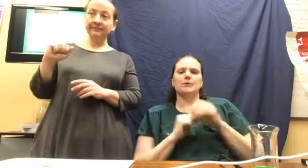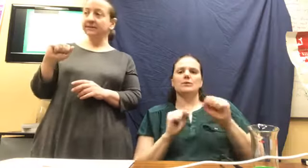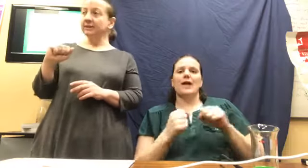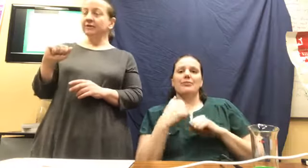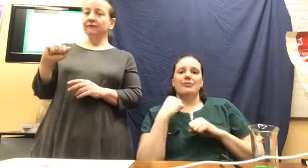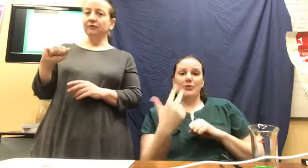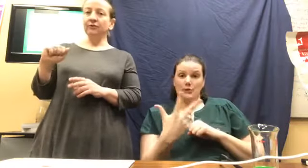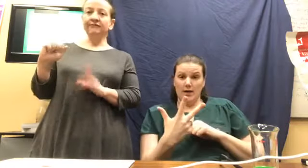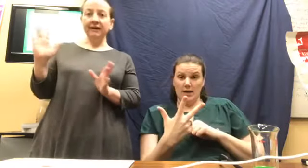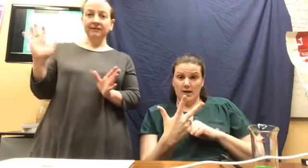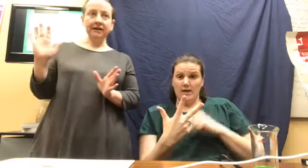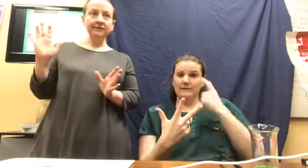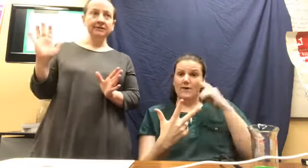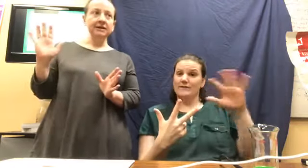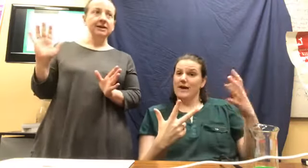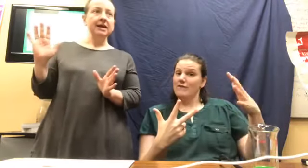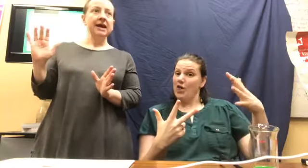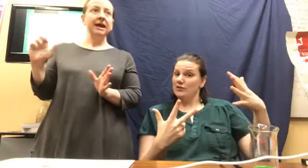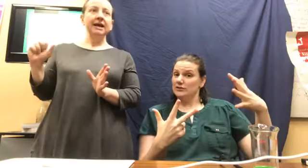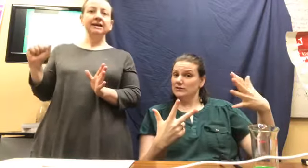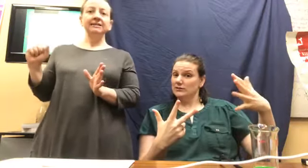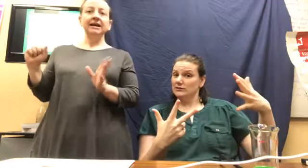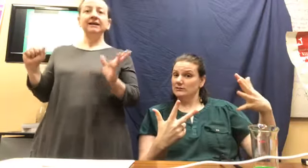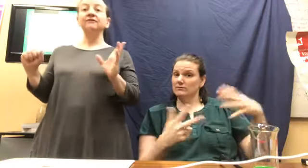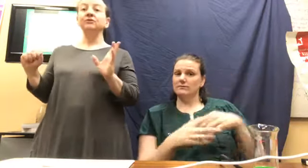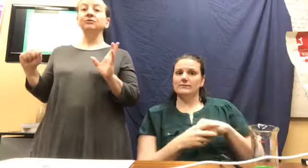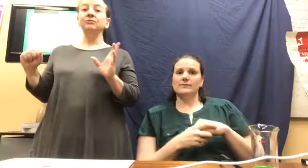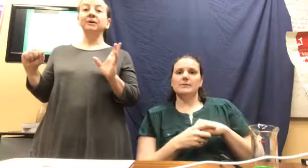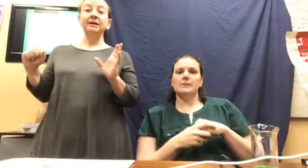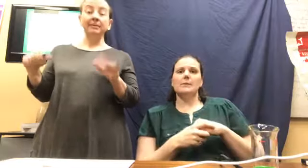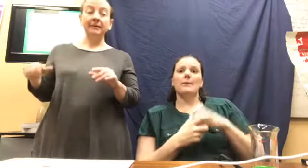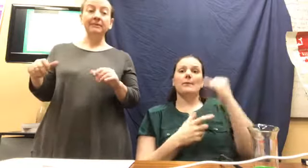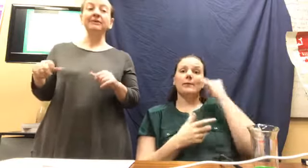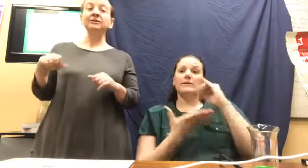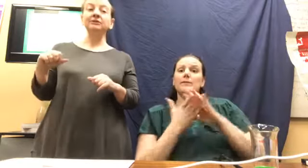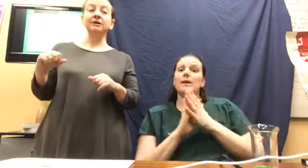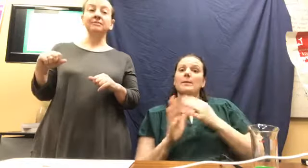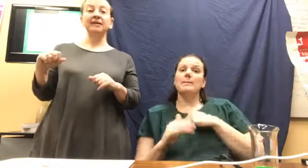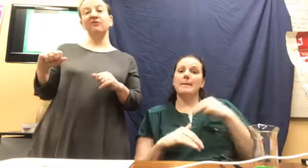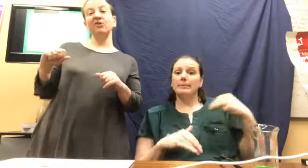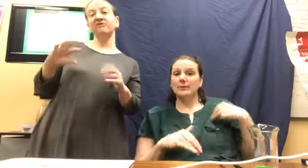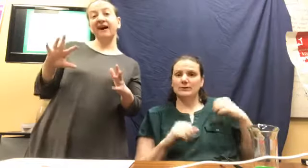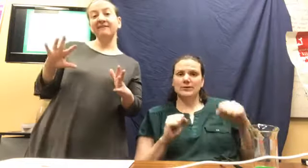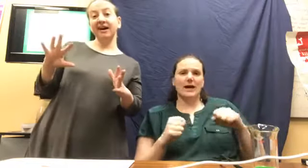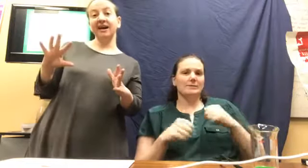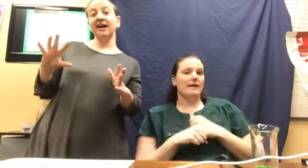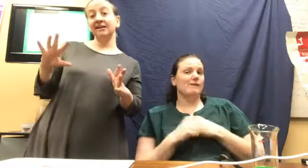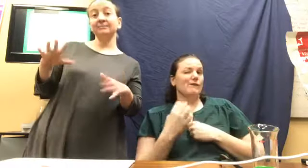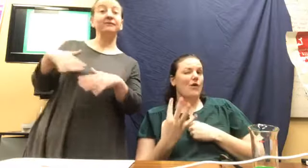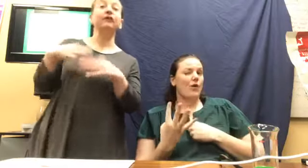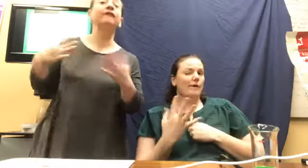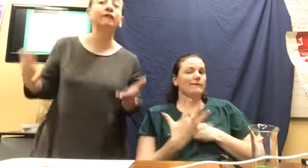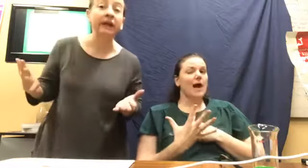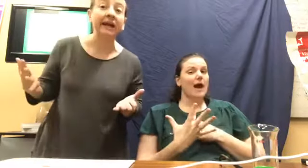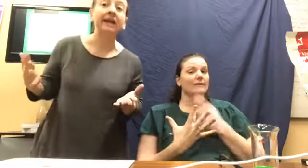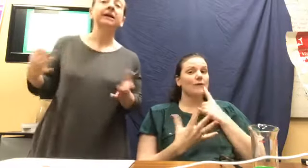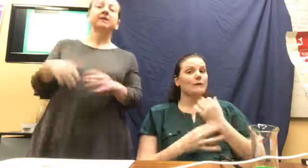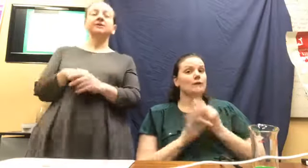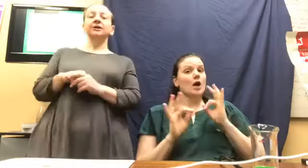for five dollars. And, uh, if you become a member, then you can make four or five items for free. So,